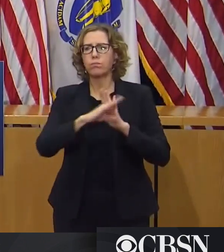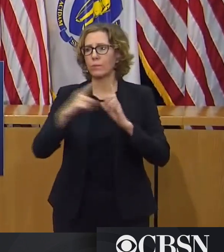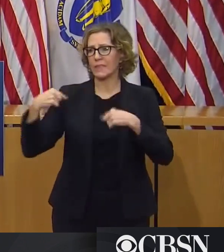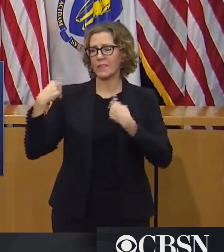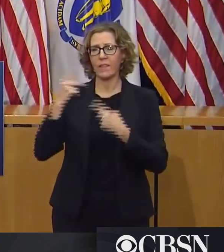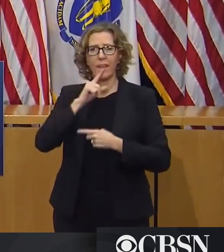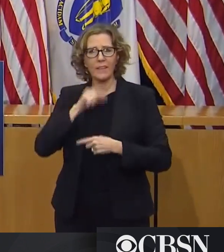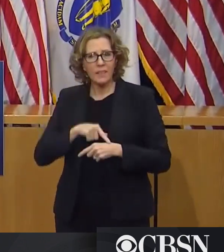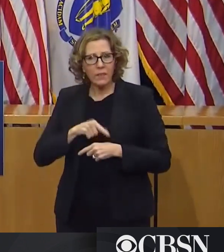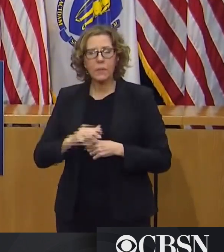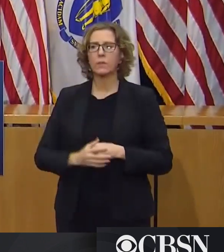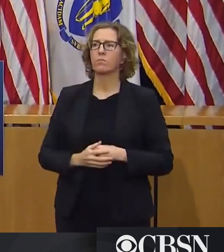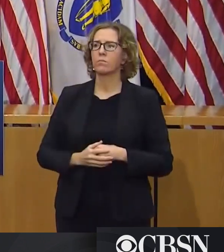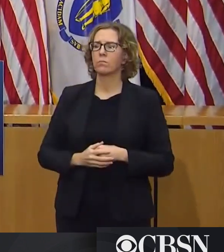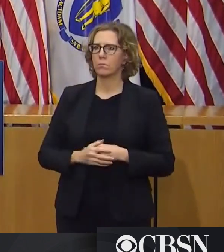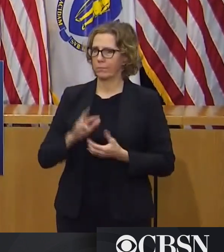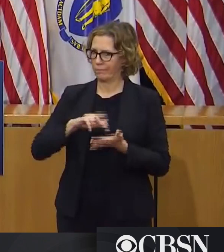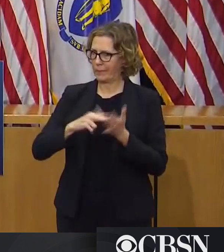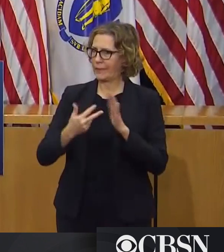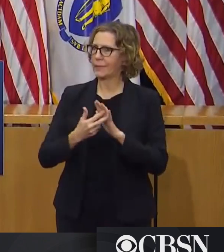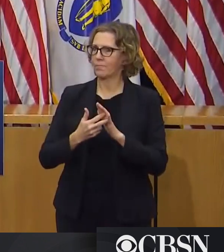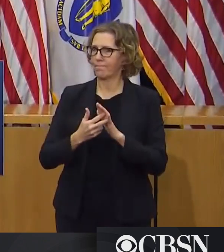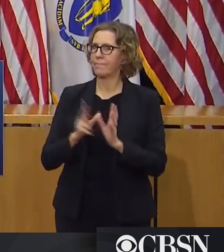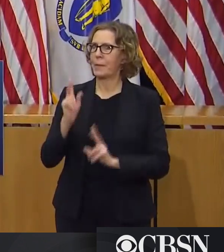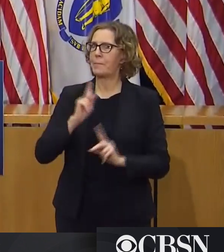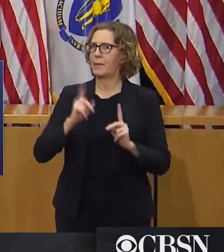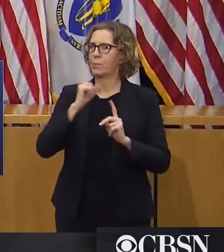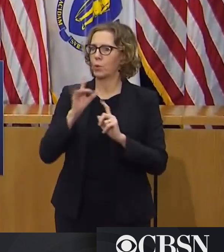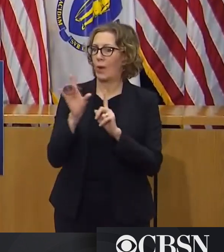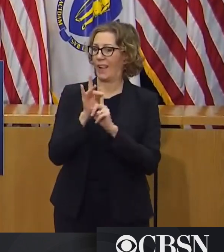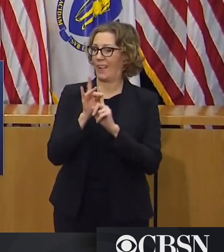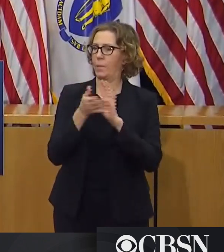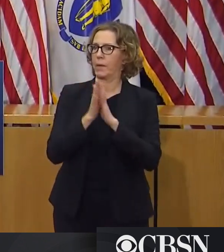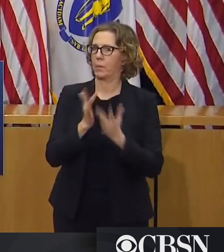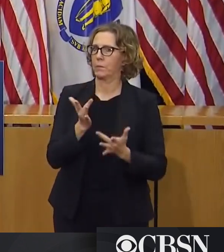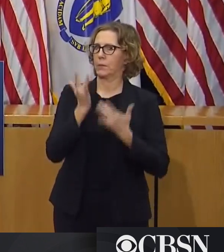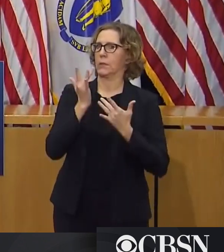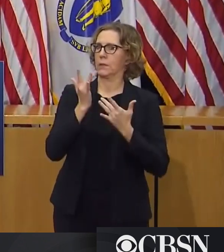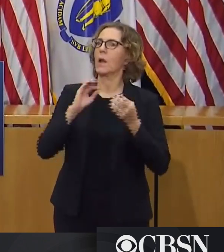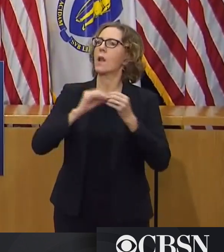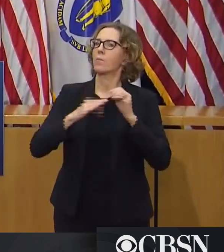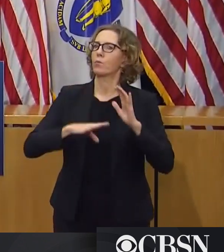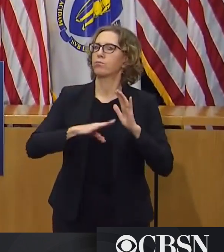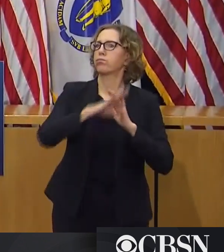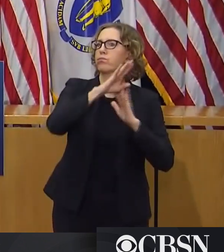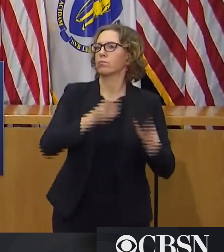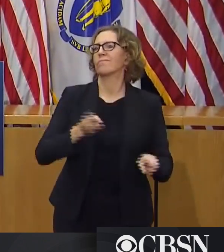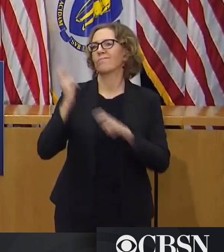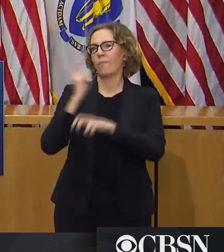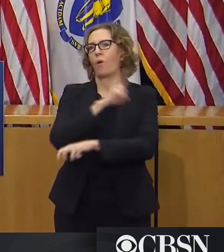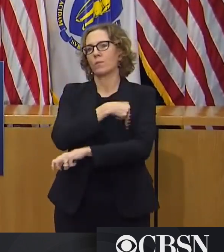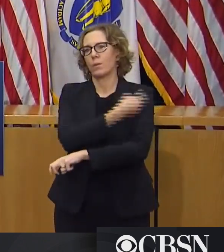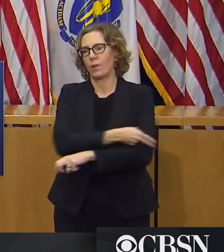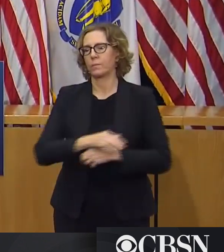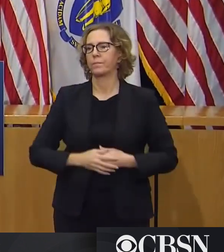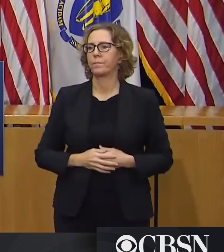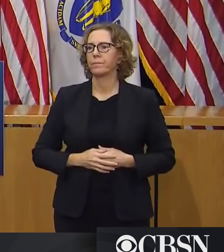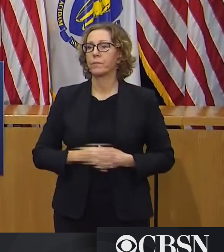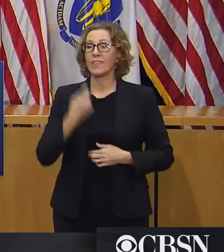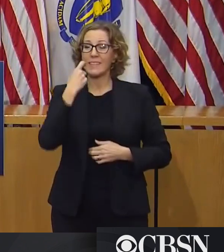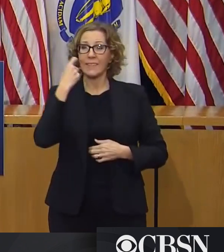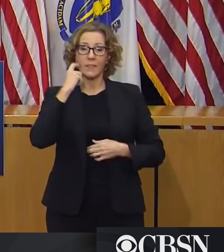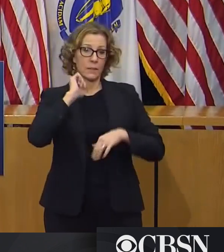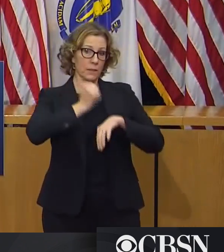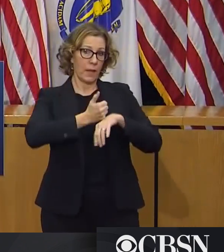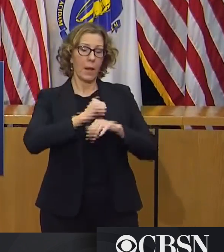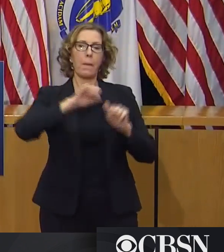becoming ill and needing hospitalization is also increasing. We've brought a field hospital online in Worcester and are working